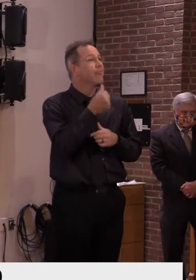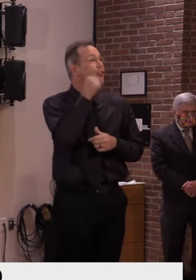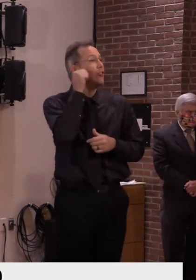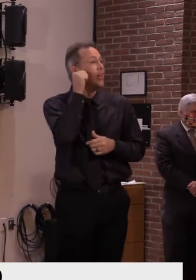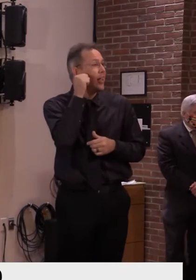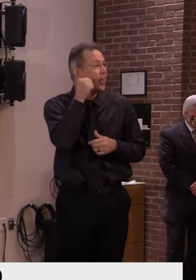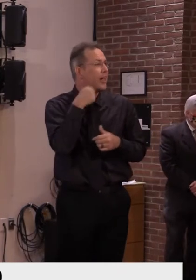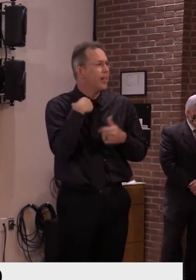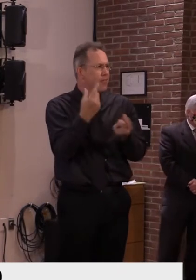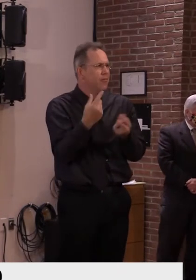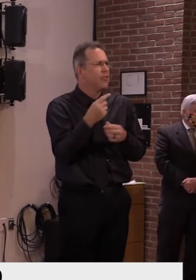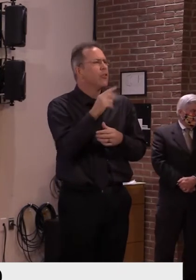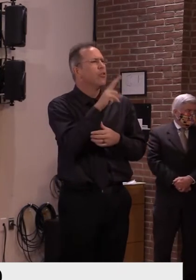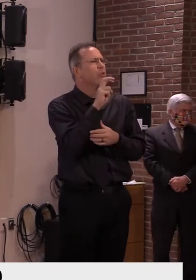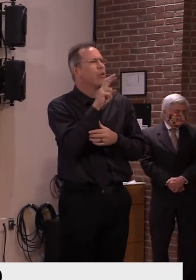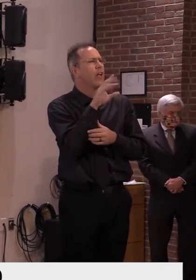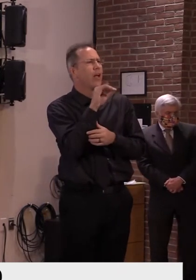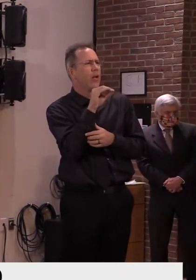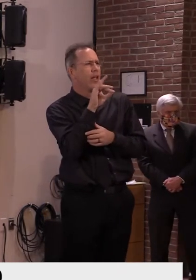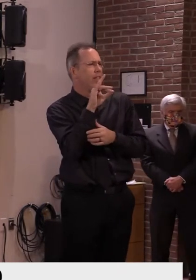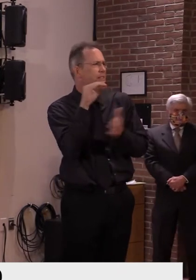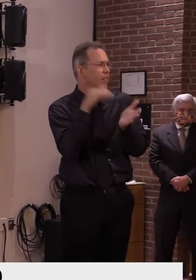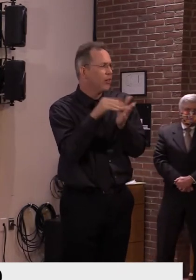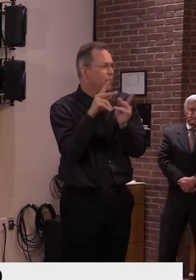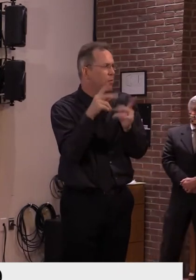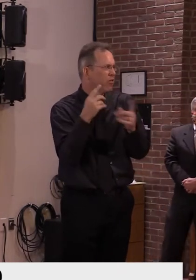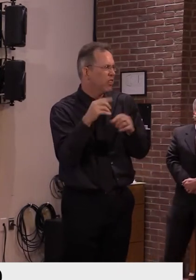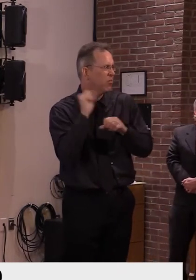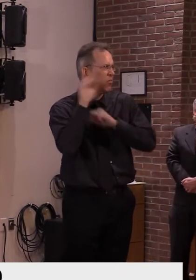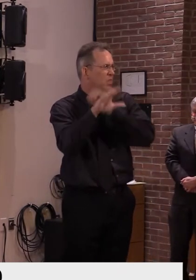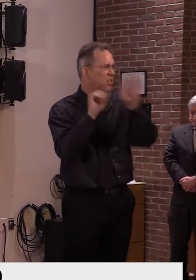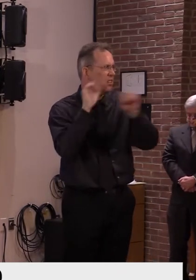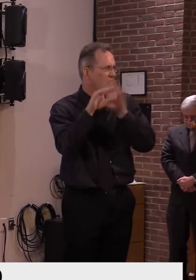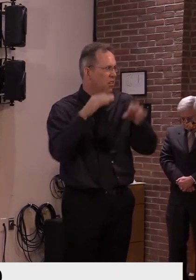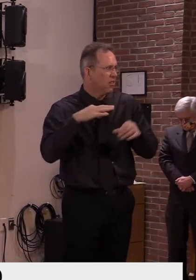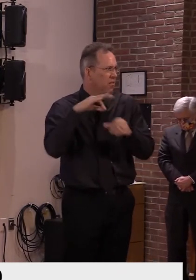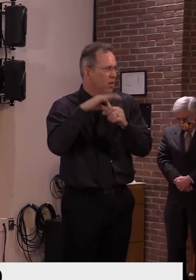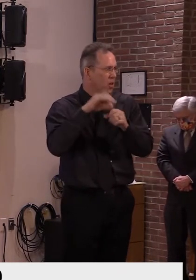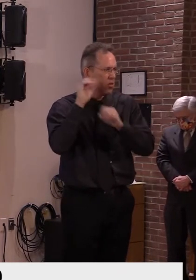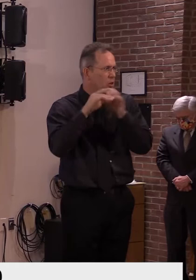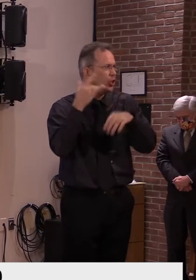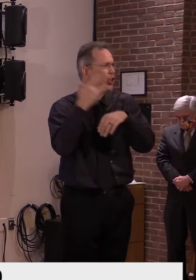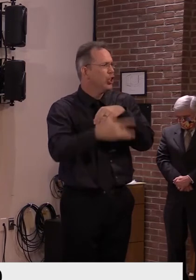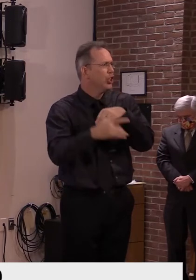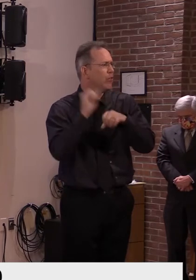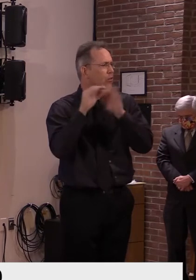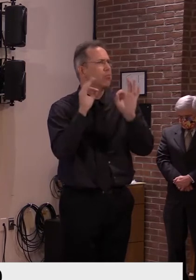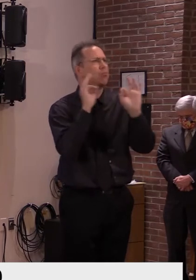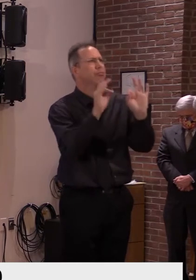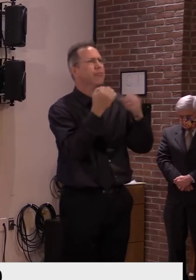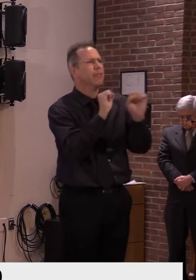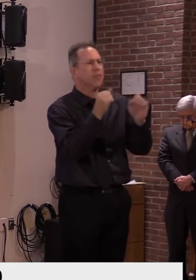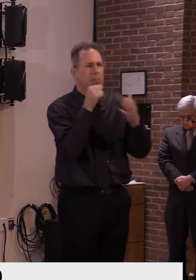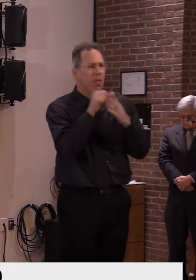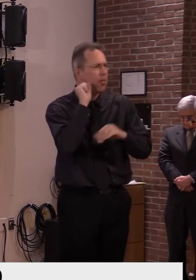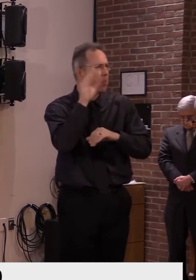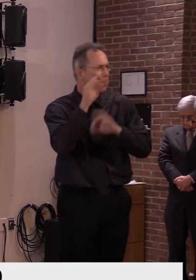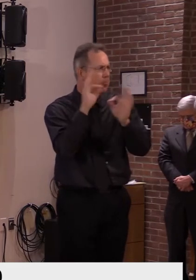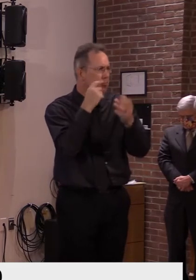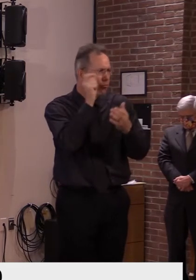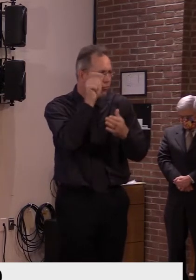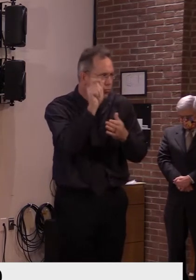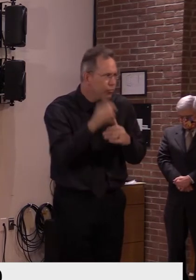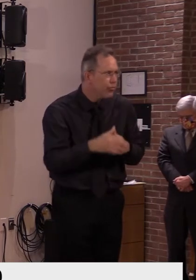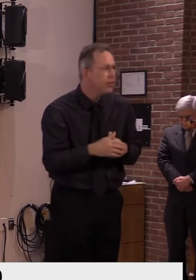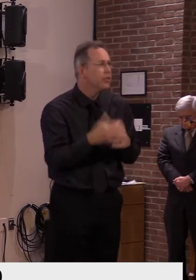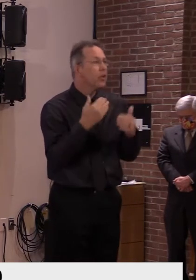208,000 Vermonters who have already voted early, safely, and securely. That number represents about